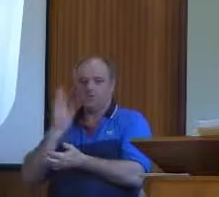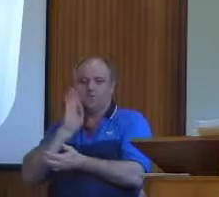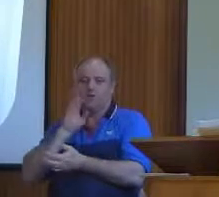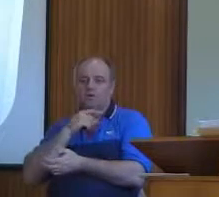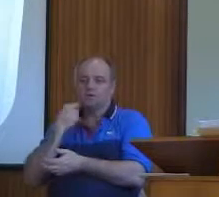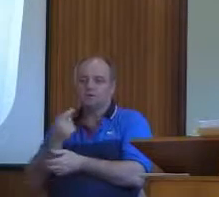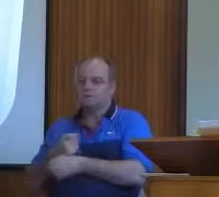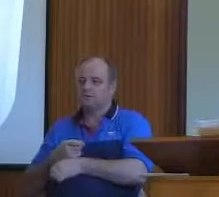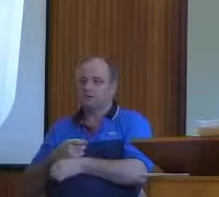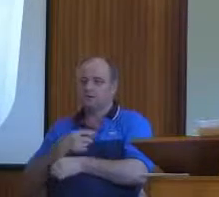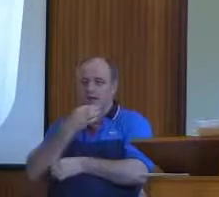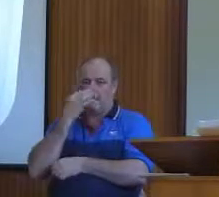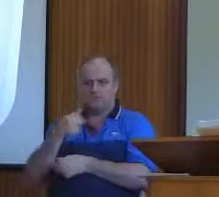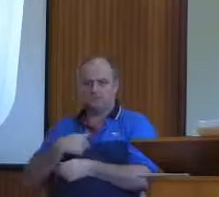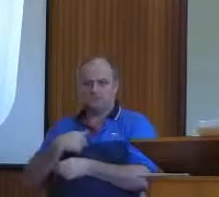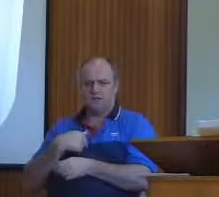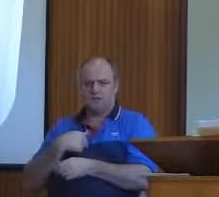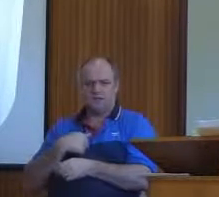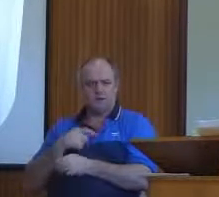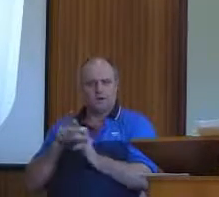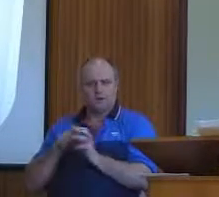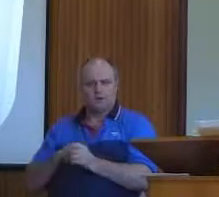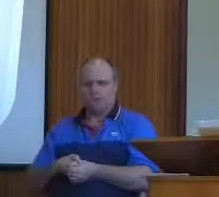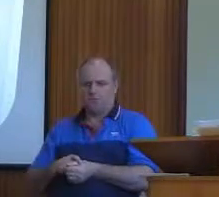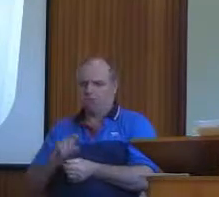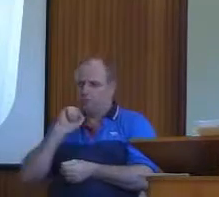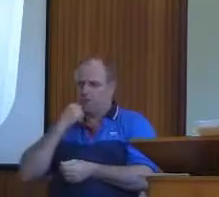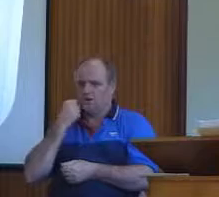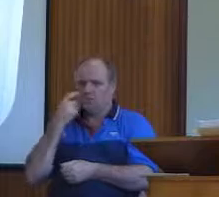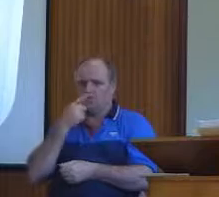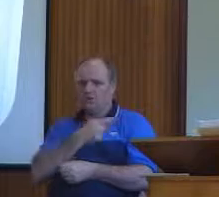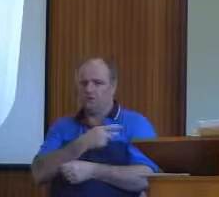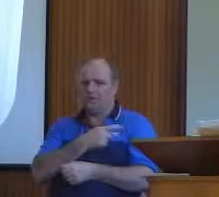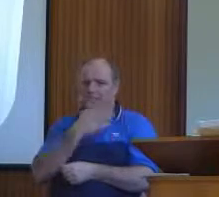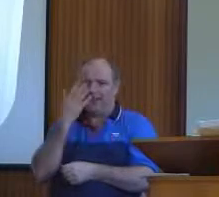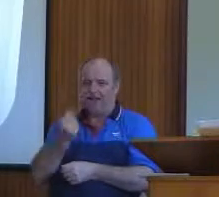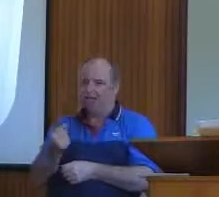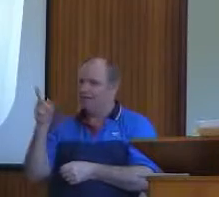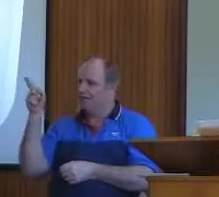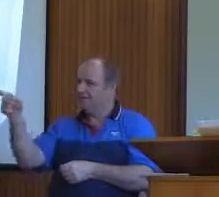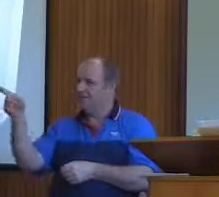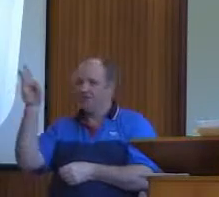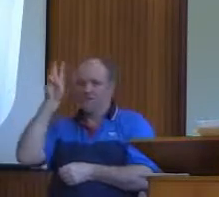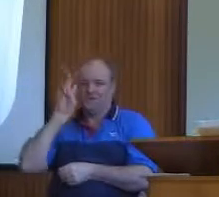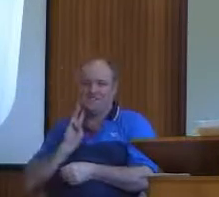Now that was a moment of choice. It didn't require any effort on my part. I simply responded,